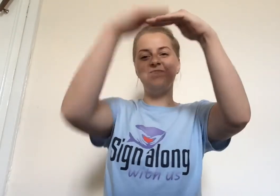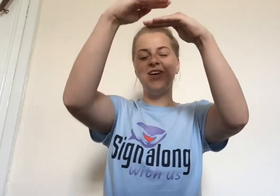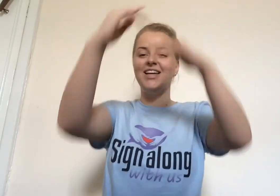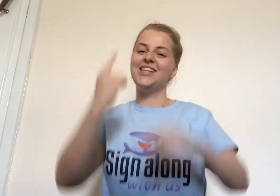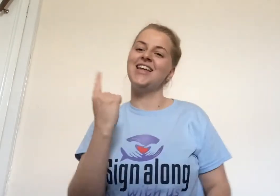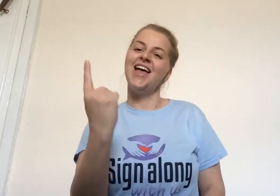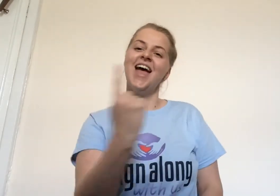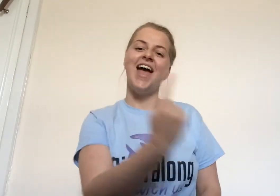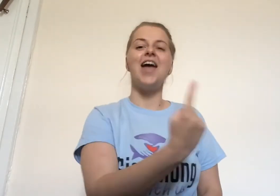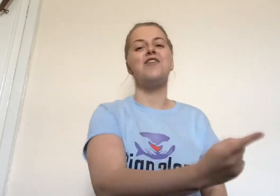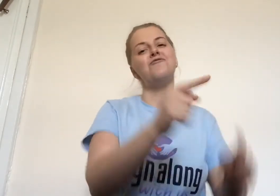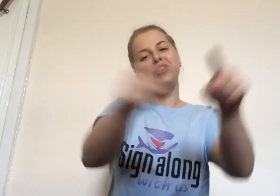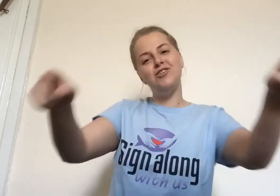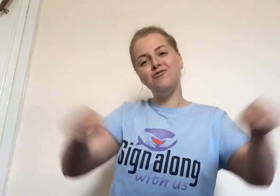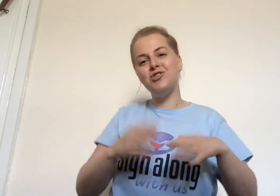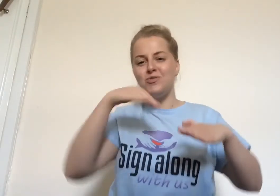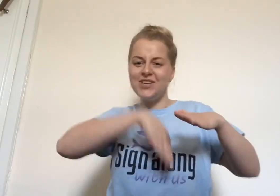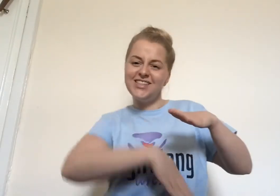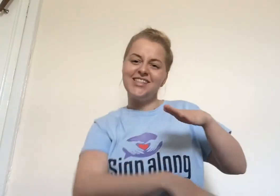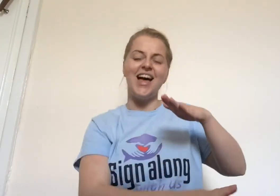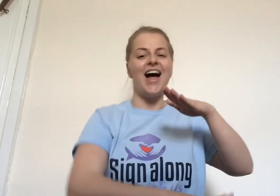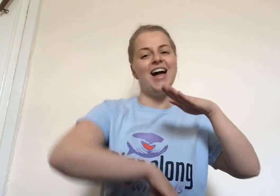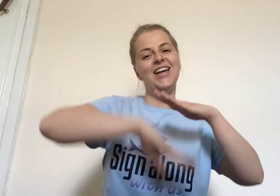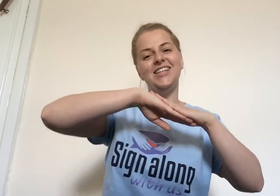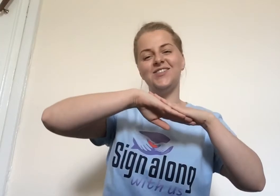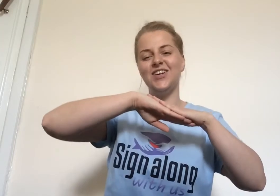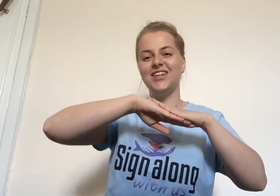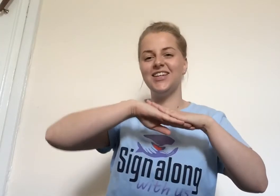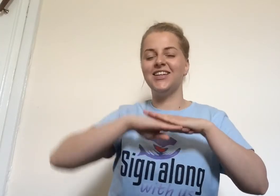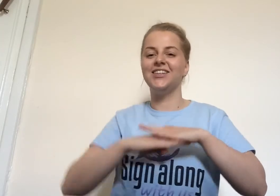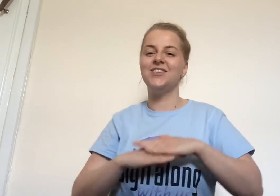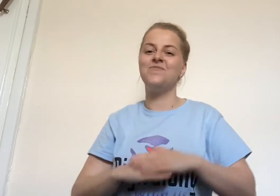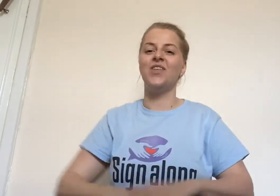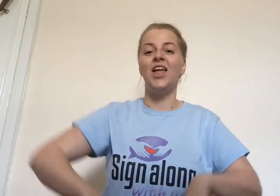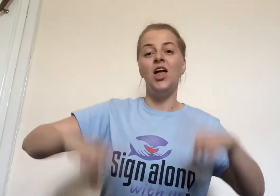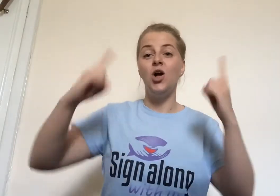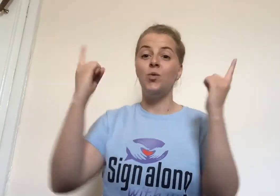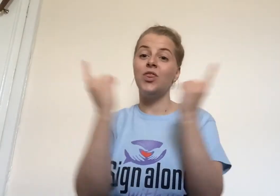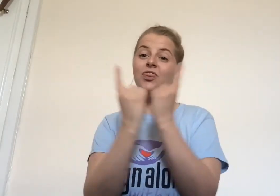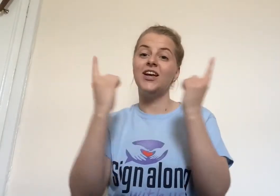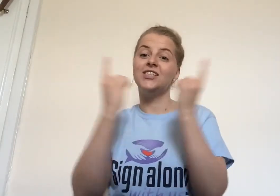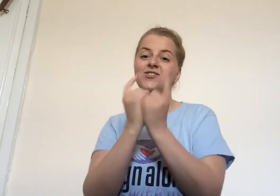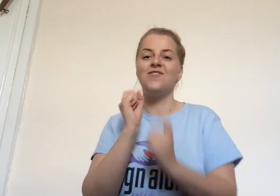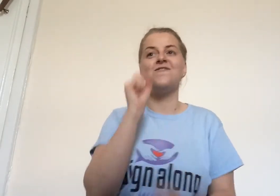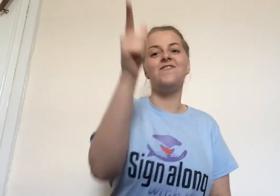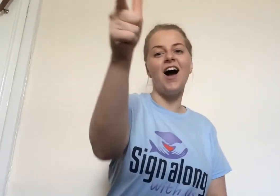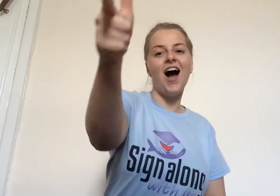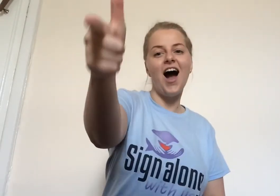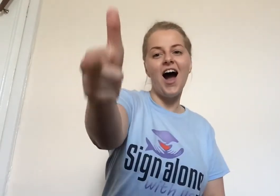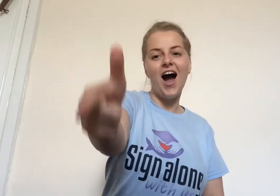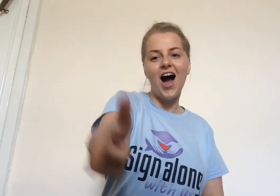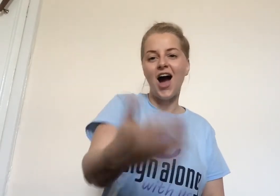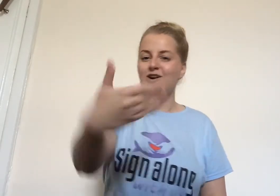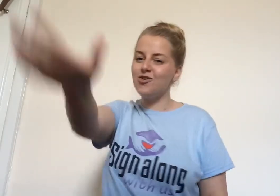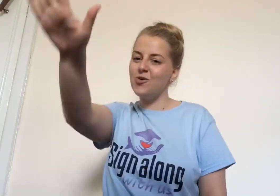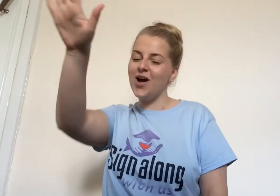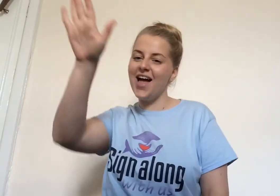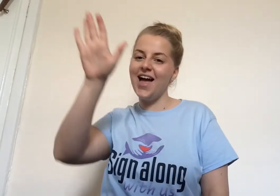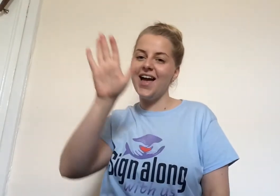build. Every room inside is filled. with things from far away.